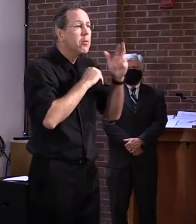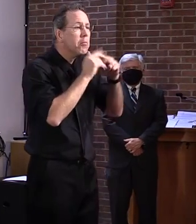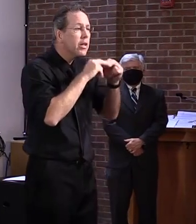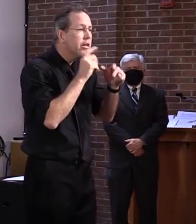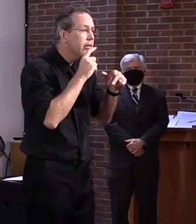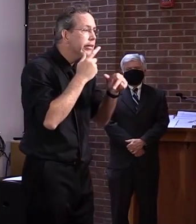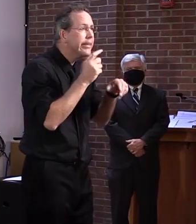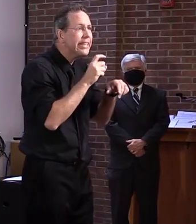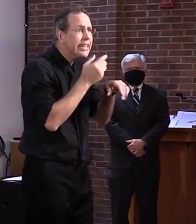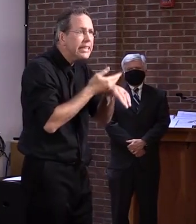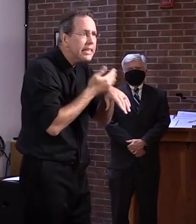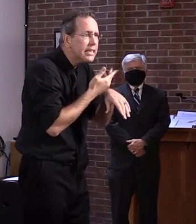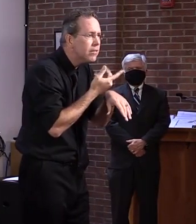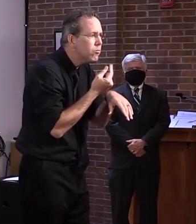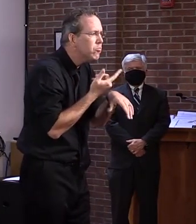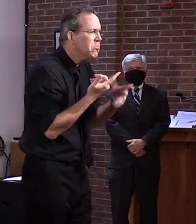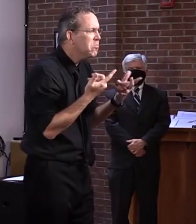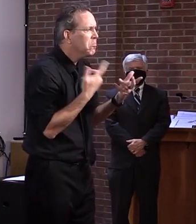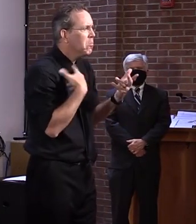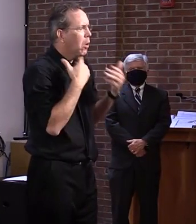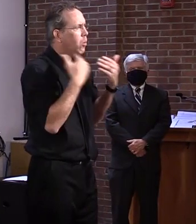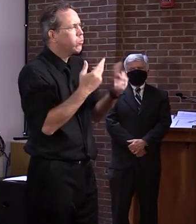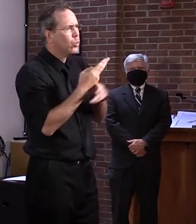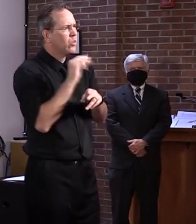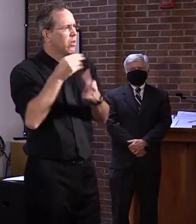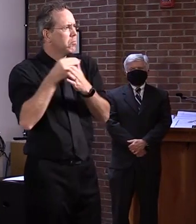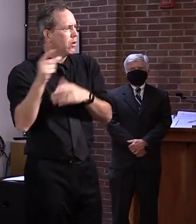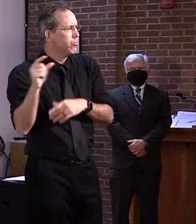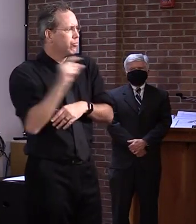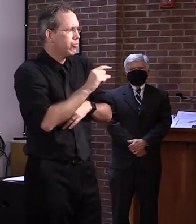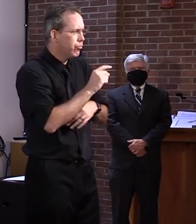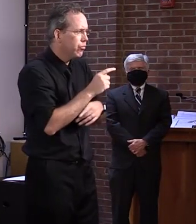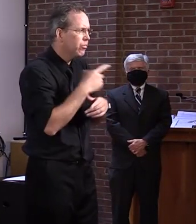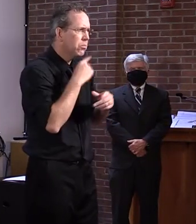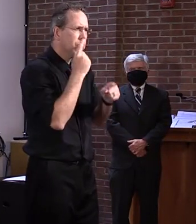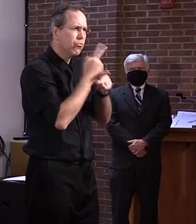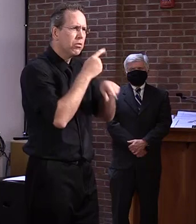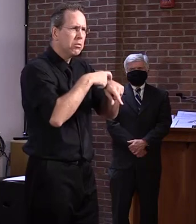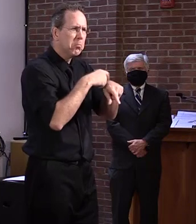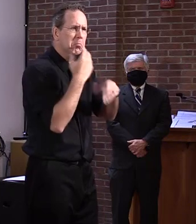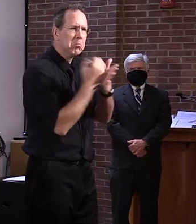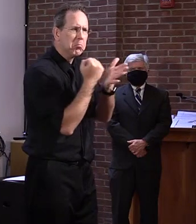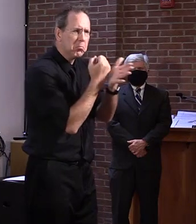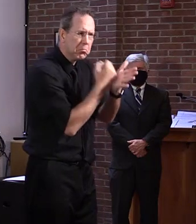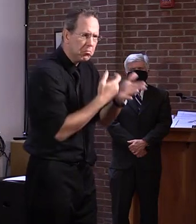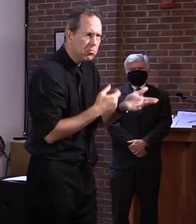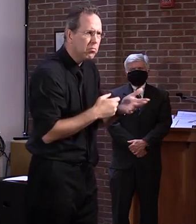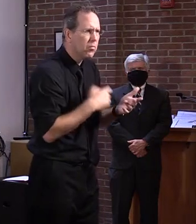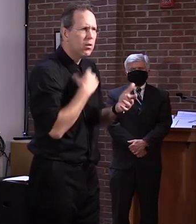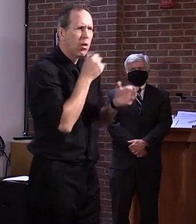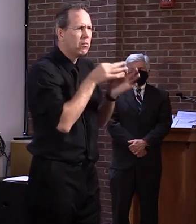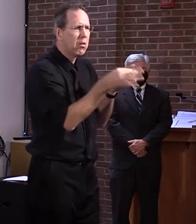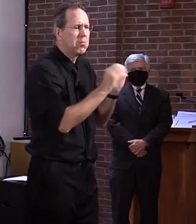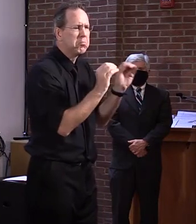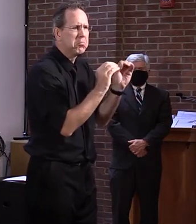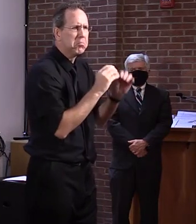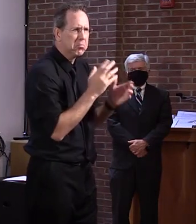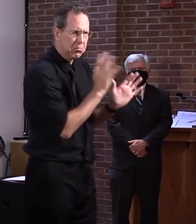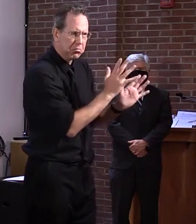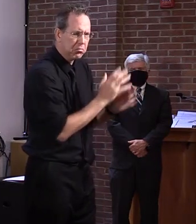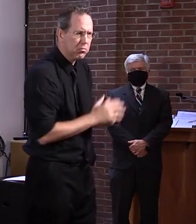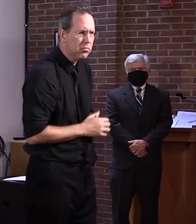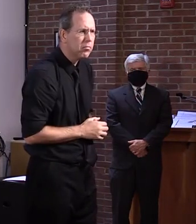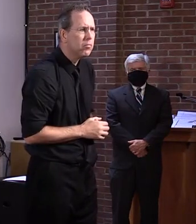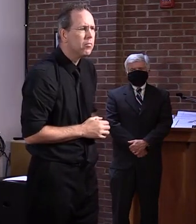that, uh, would, uh, normally happen, would probably continue to happen. So, I think it's, uh, we